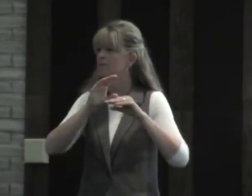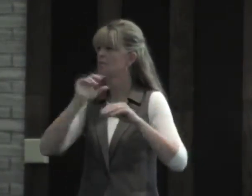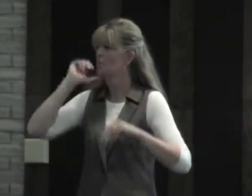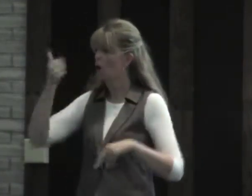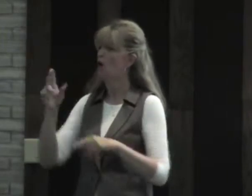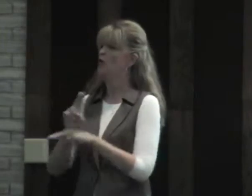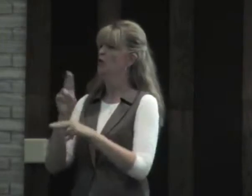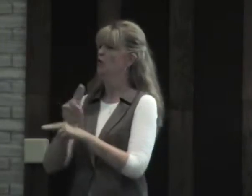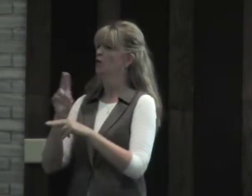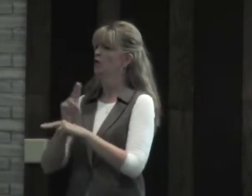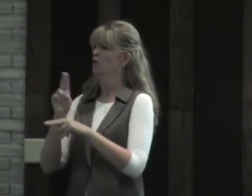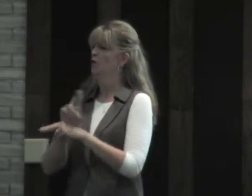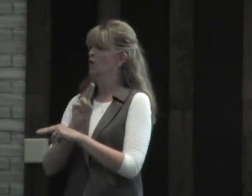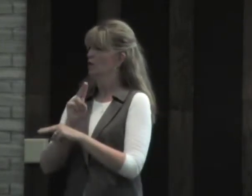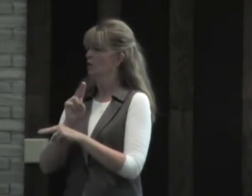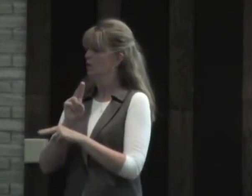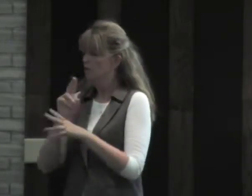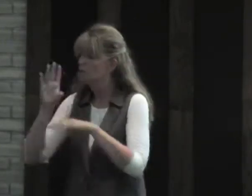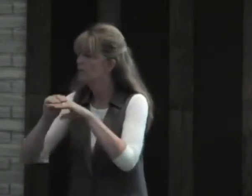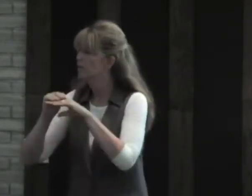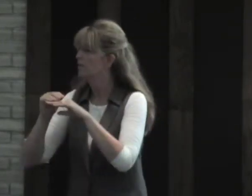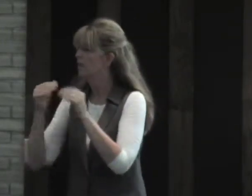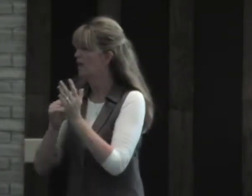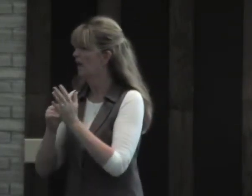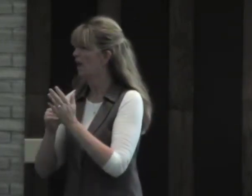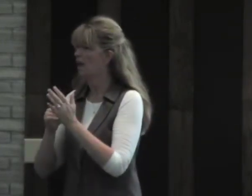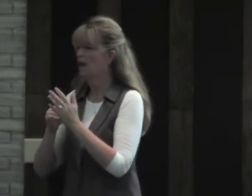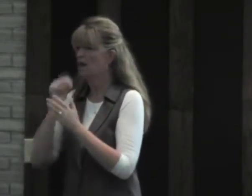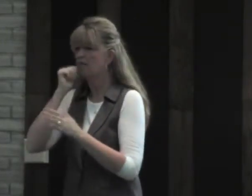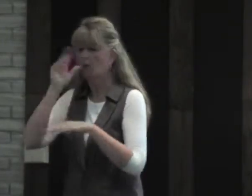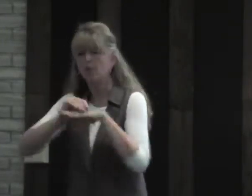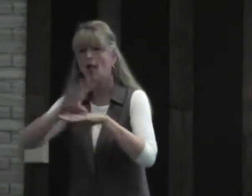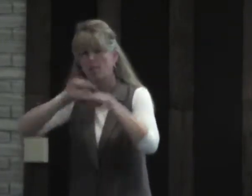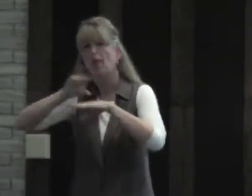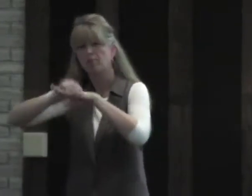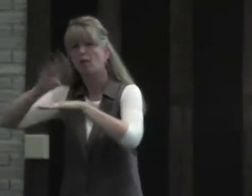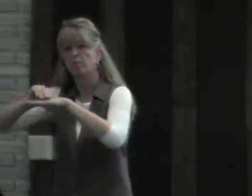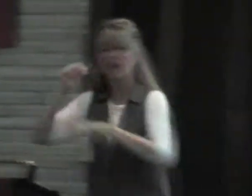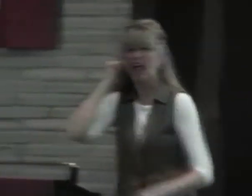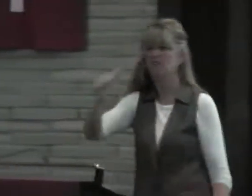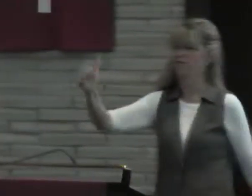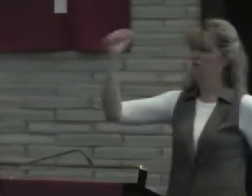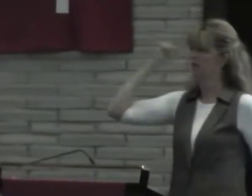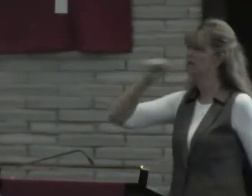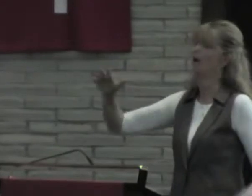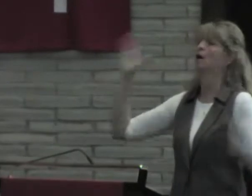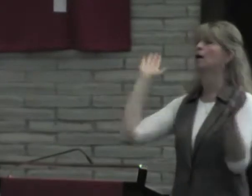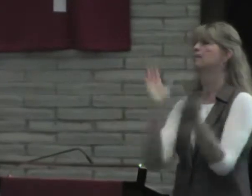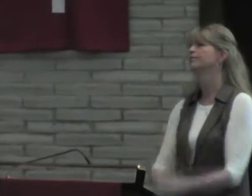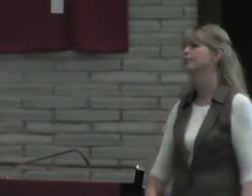and then the battery charged, and then I used it, and then it died again. It kept dying every day.